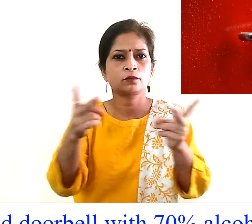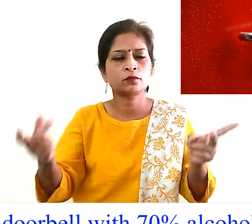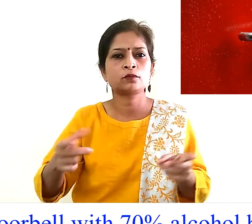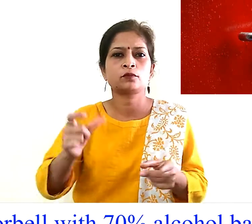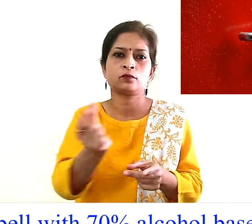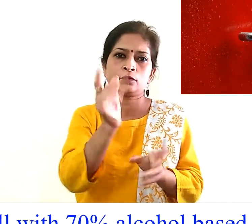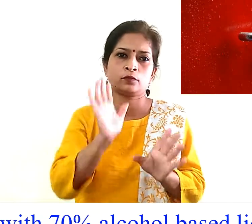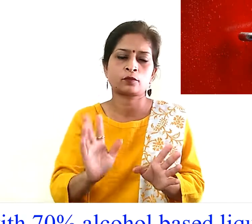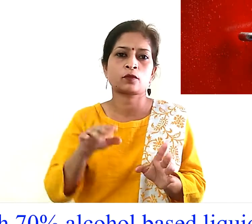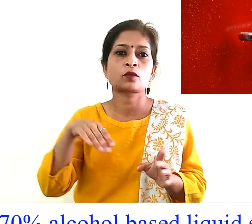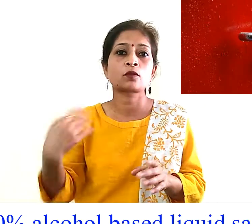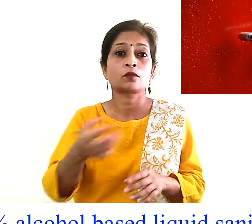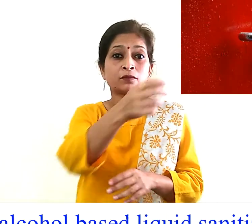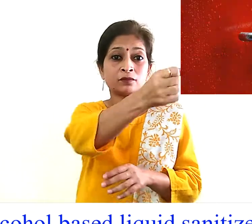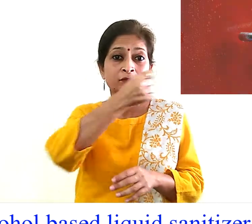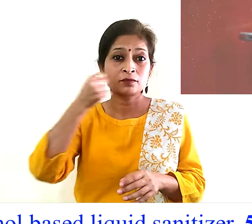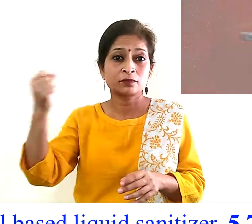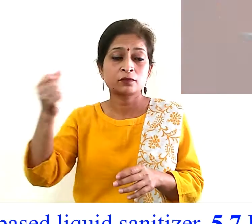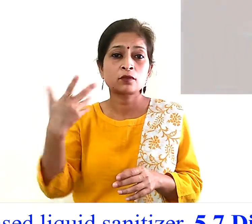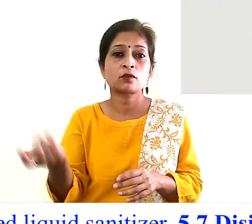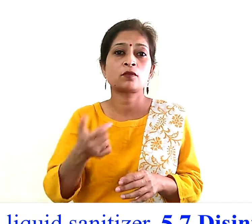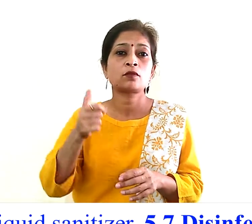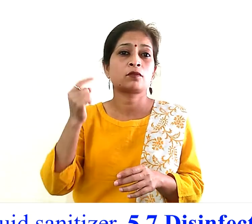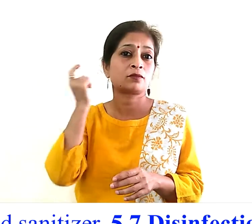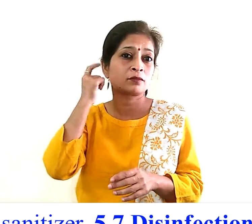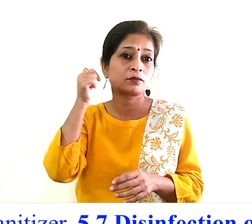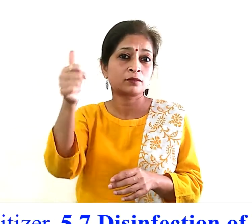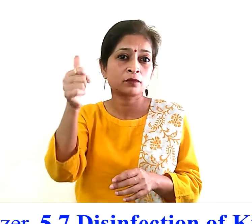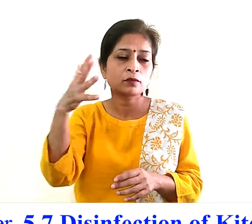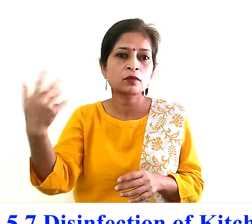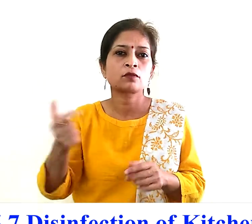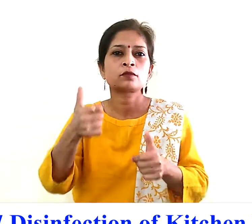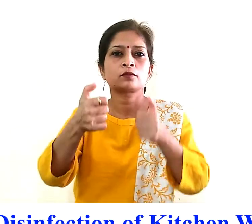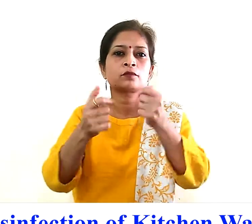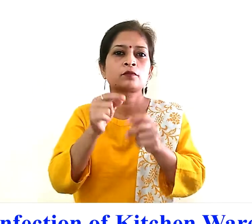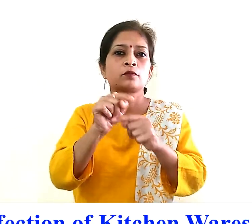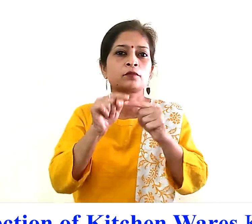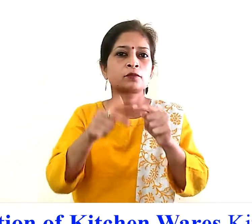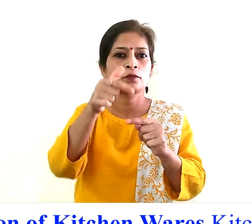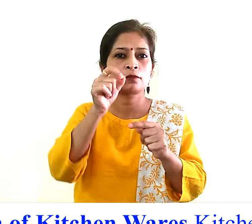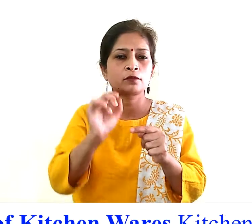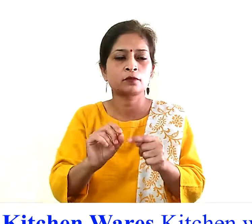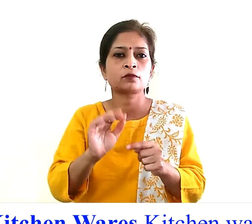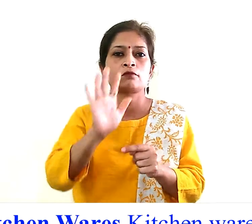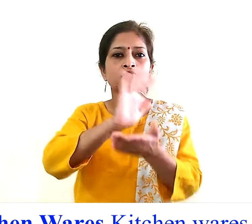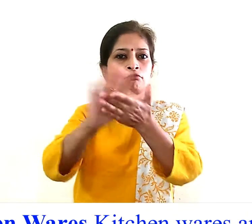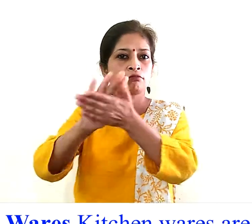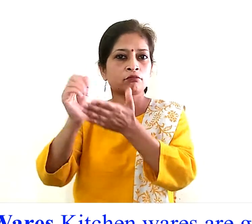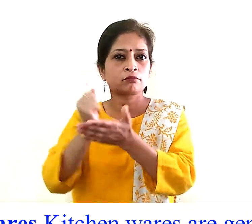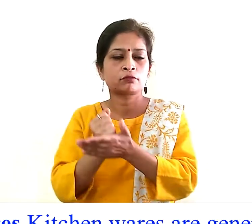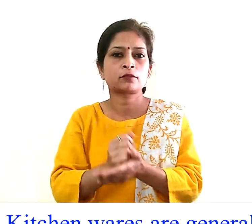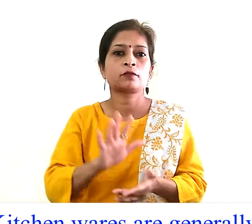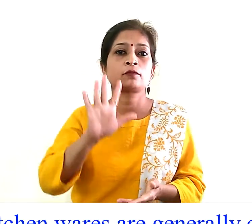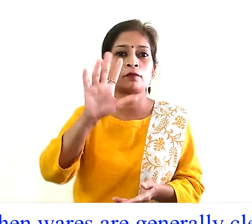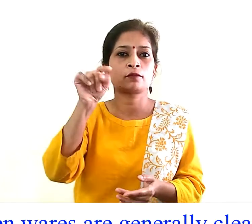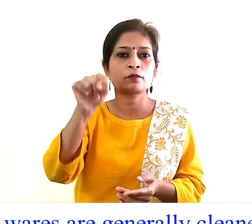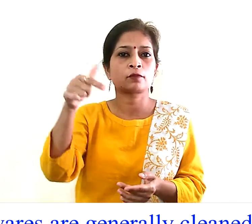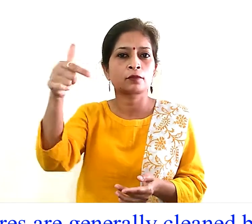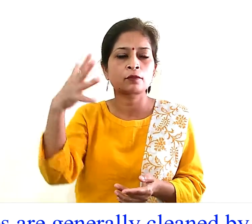doorbell with seventy percent alcohol based liquid sanitizer 5.7 disinfection of kitchen wares